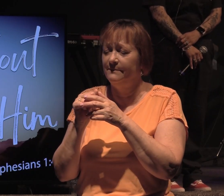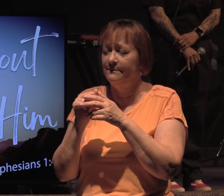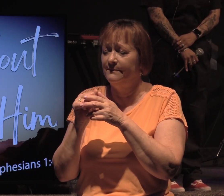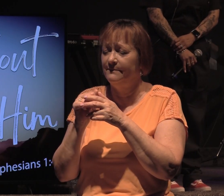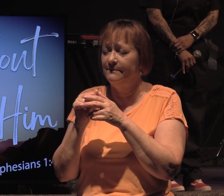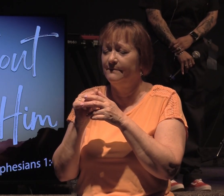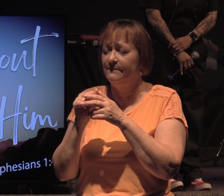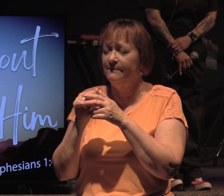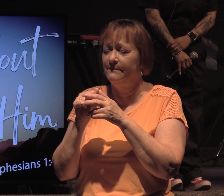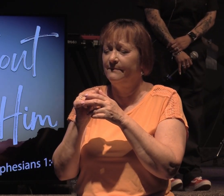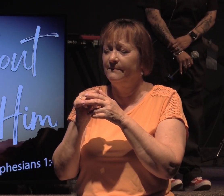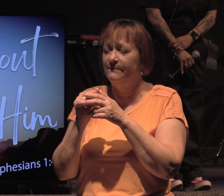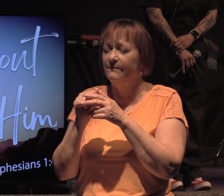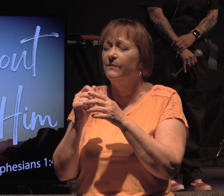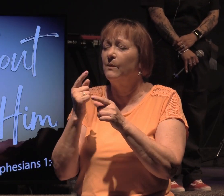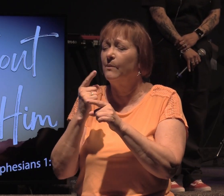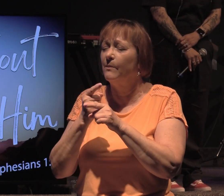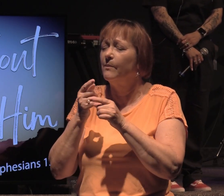accordingly.